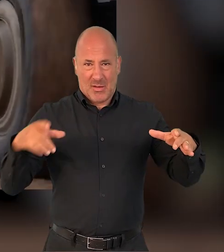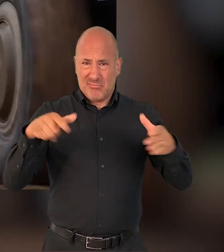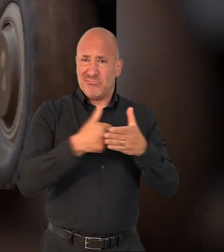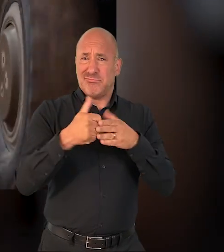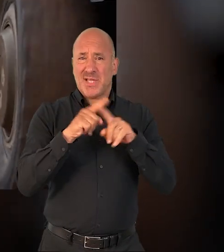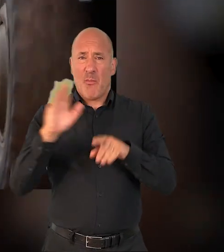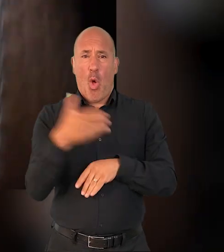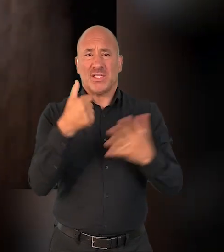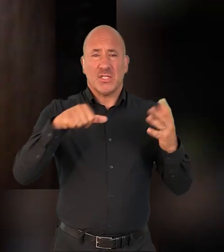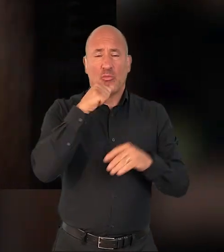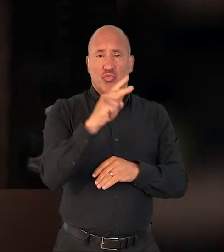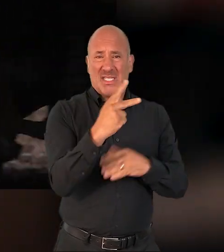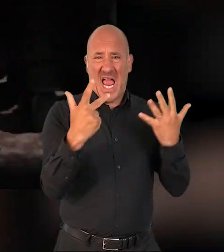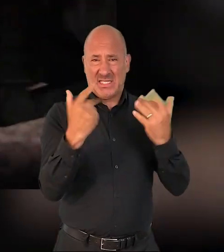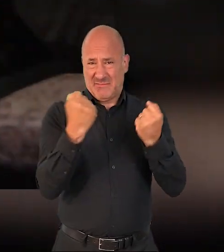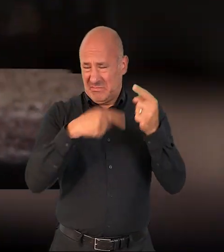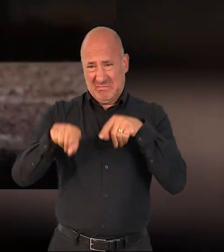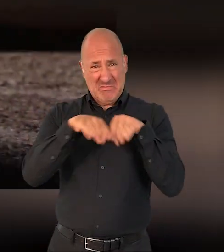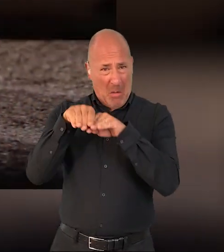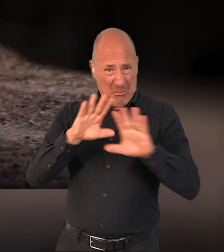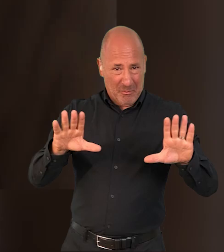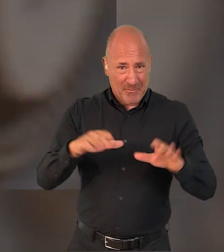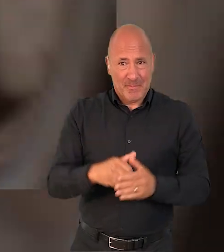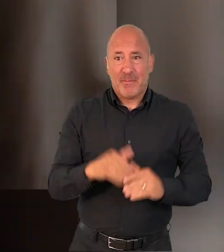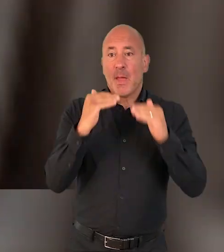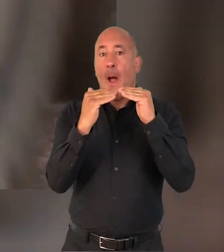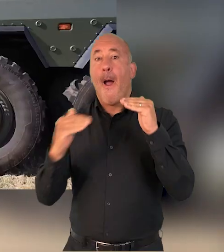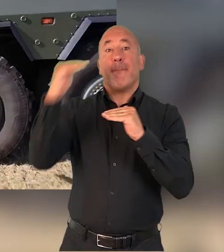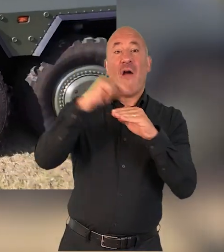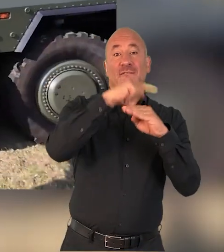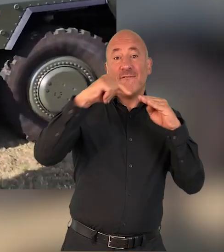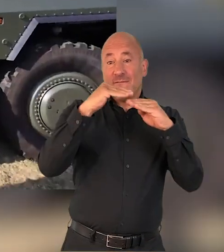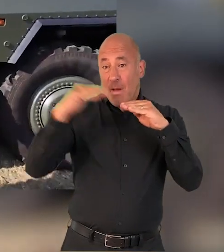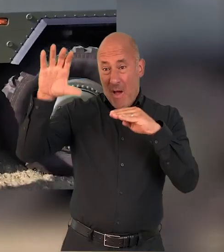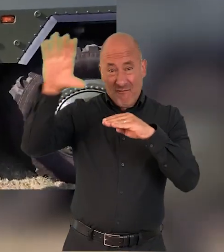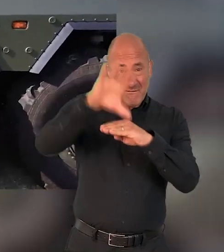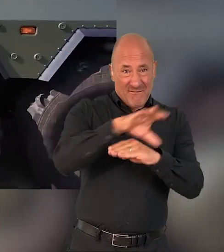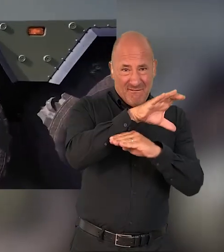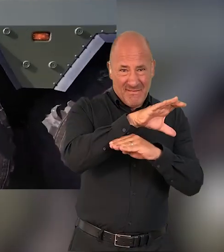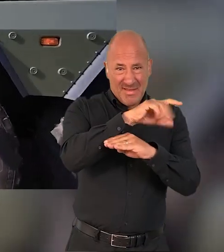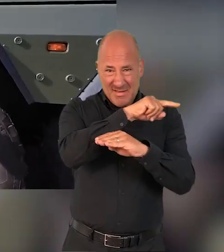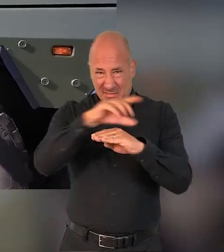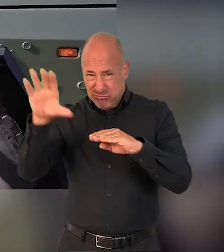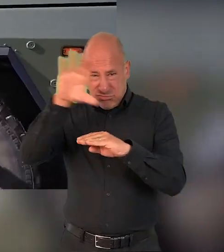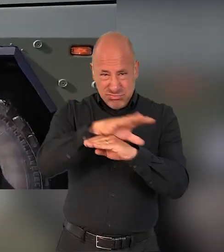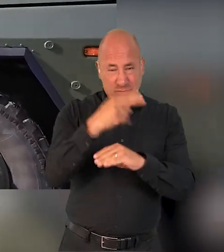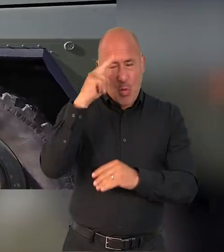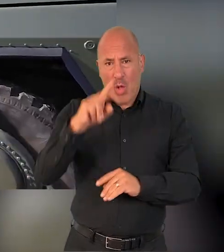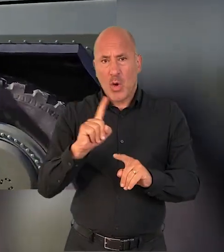to all 628 vehicles. It's exactly the same. What we see above here, anything behind this line and above this